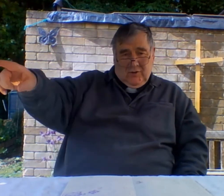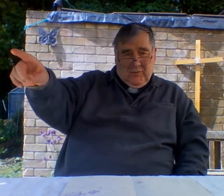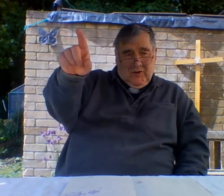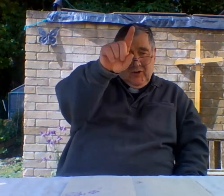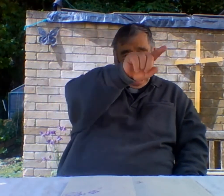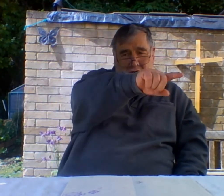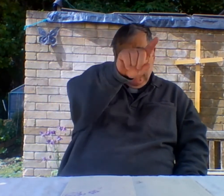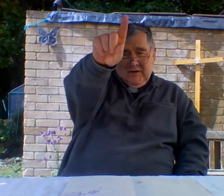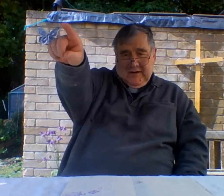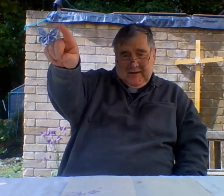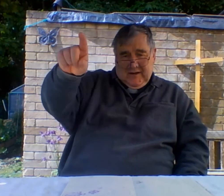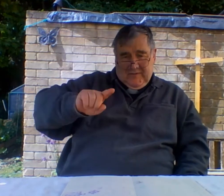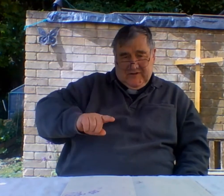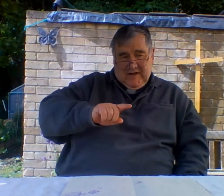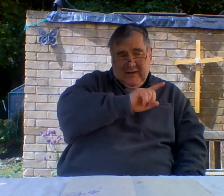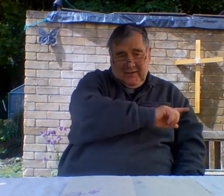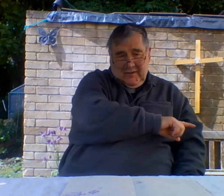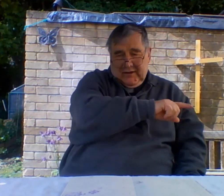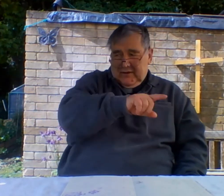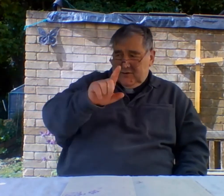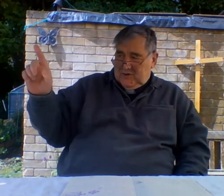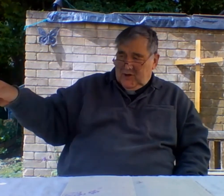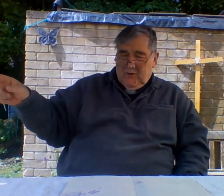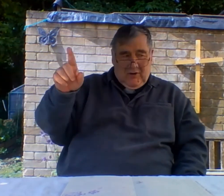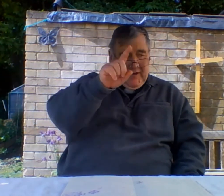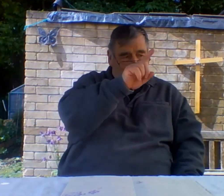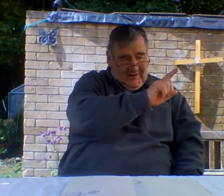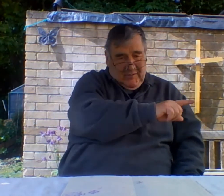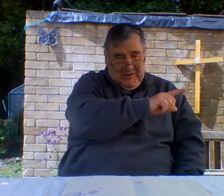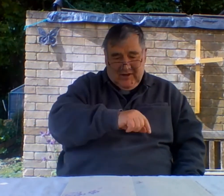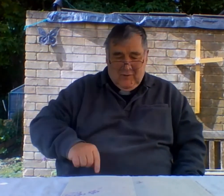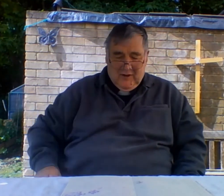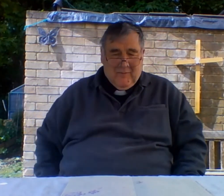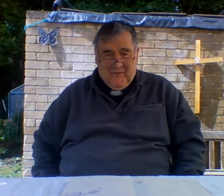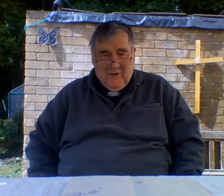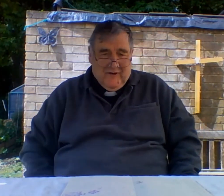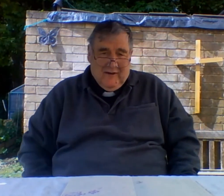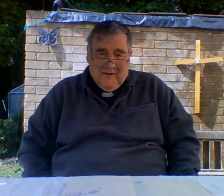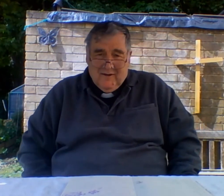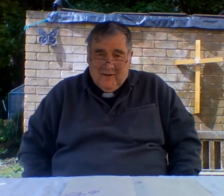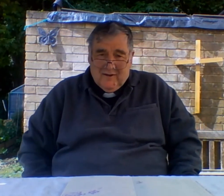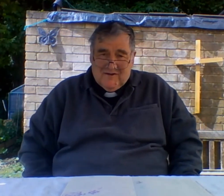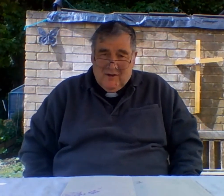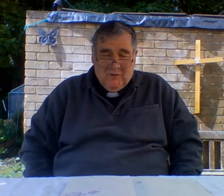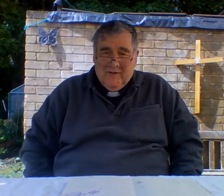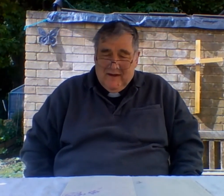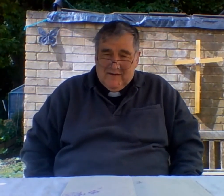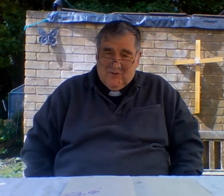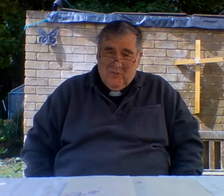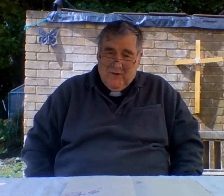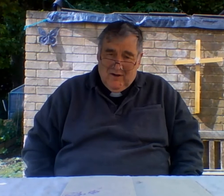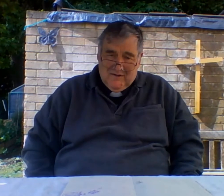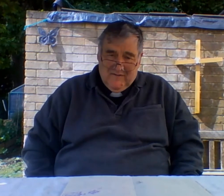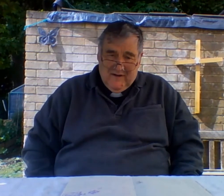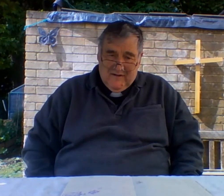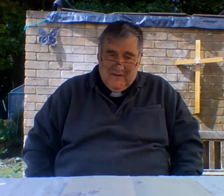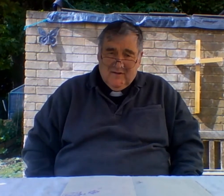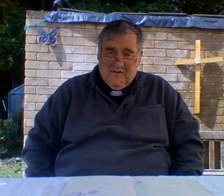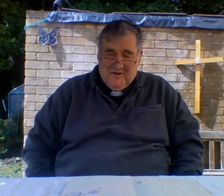who would like the cup of tea and you go make so-and-so a cup of coffee and so on that's all part of it too